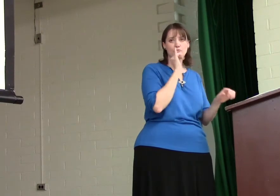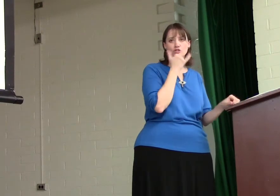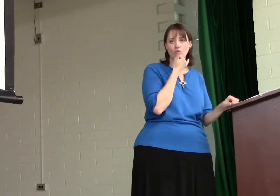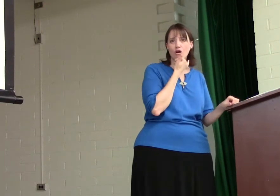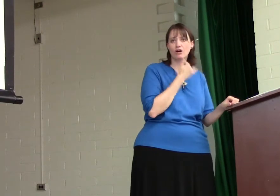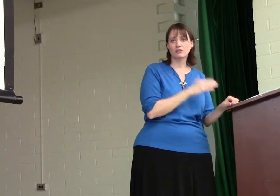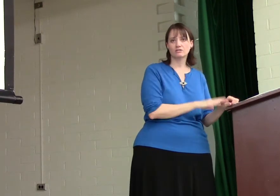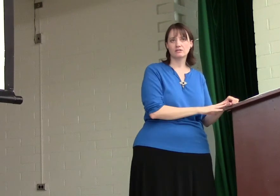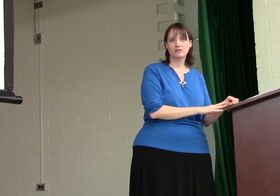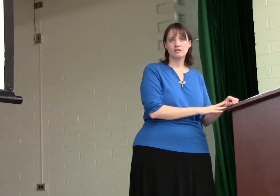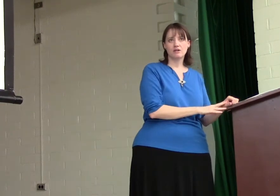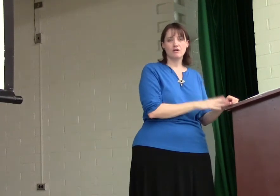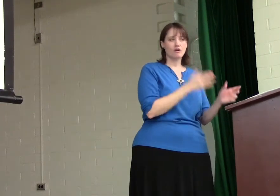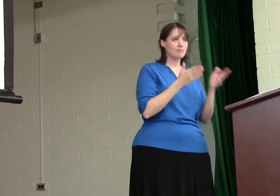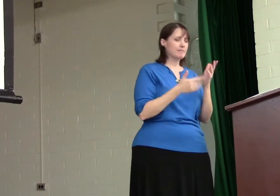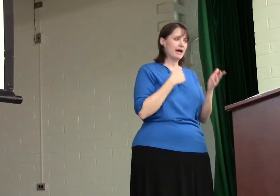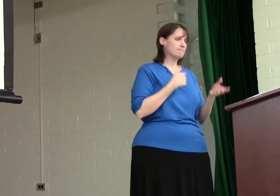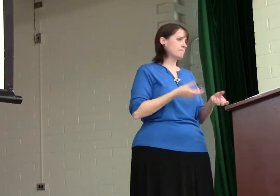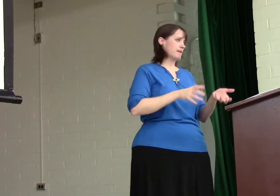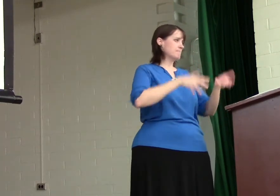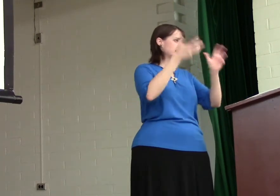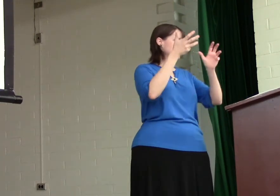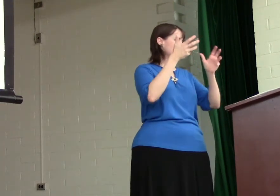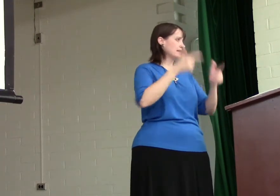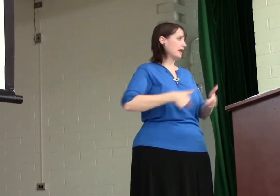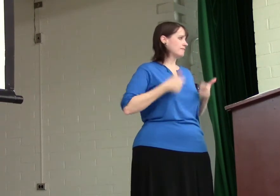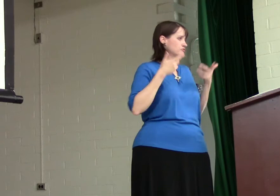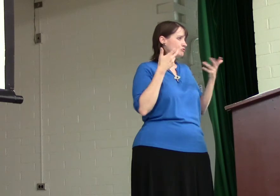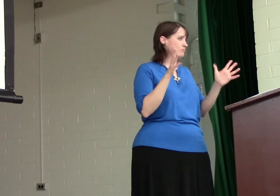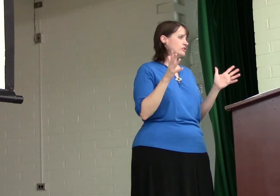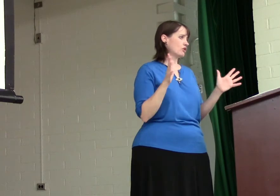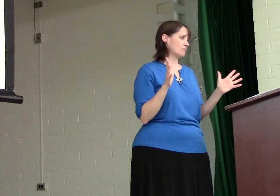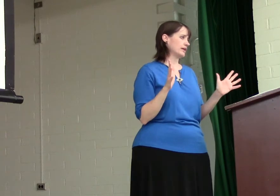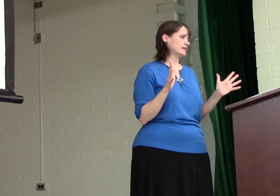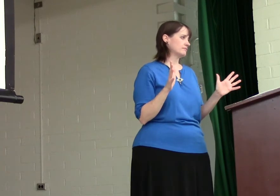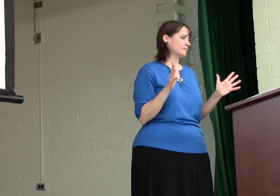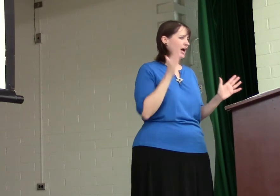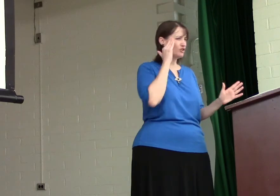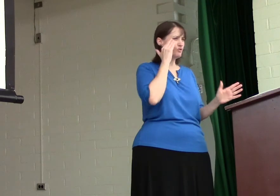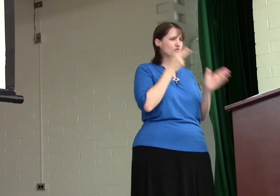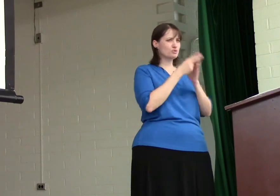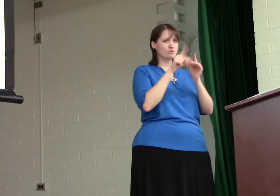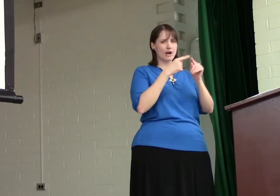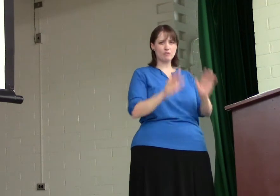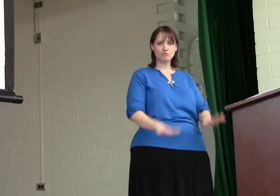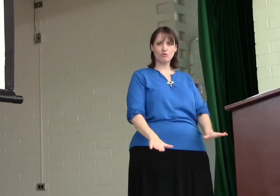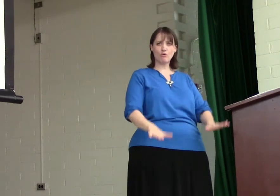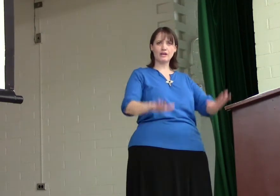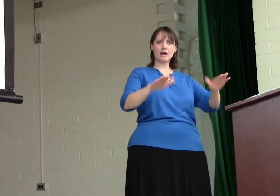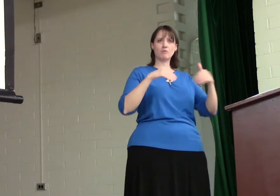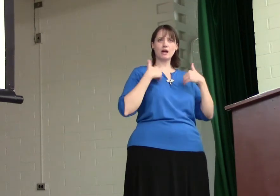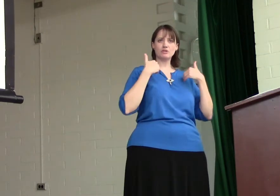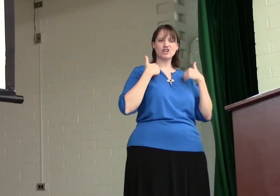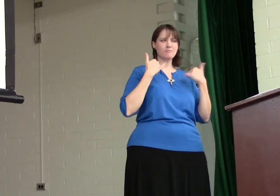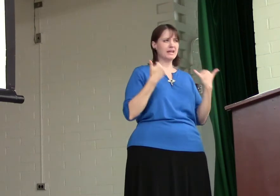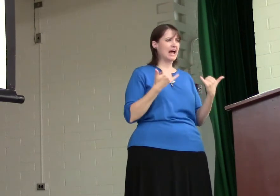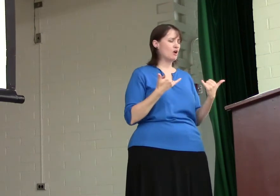much wrong. Or maybe I messed up my life too much already. I knew the truth when I was growing up, when I was young, but now